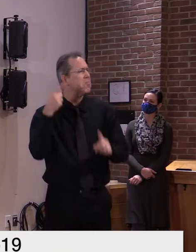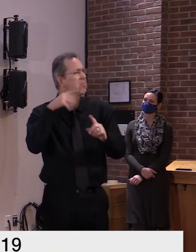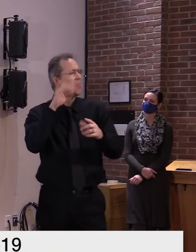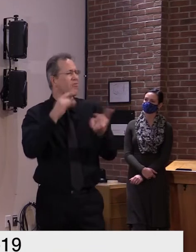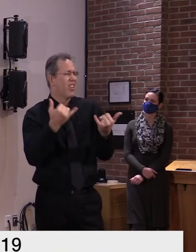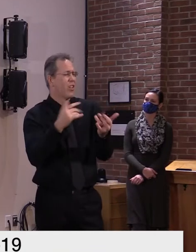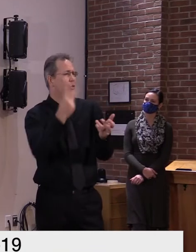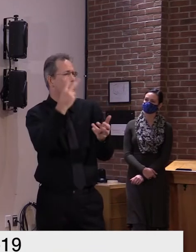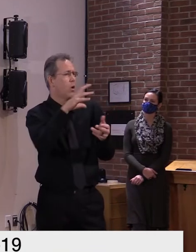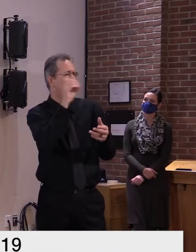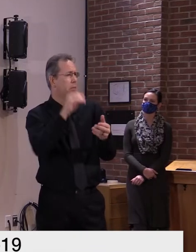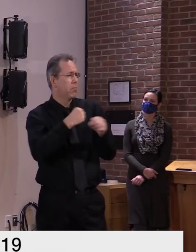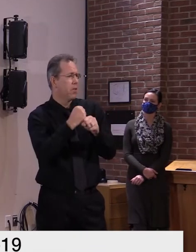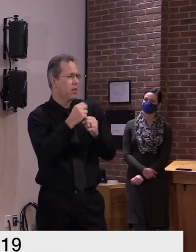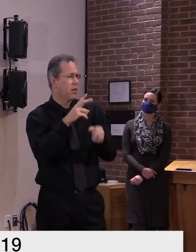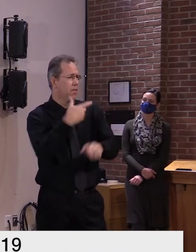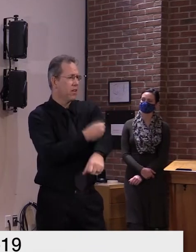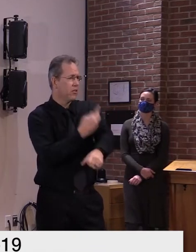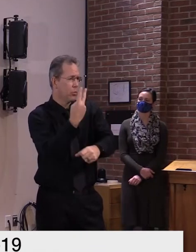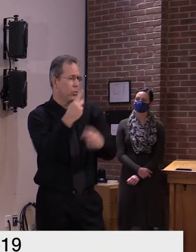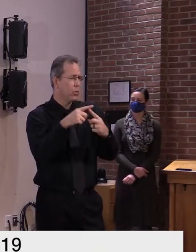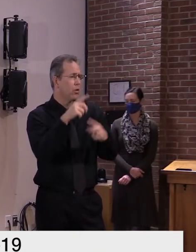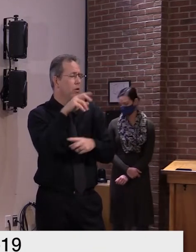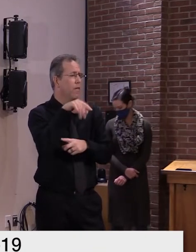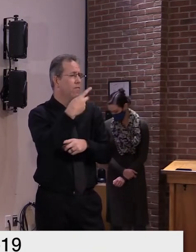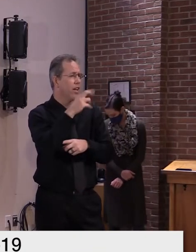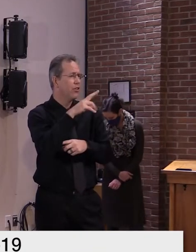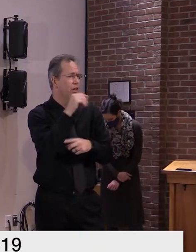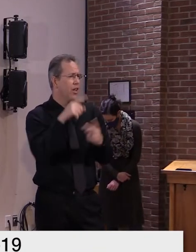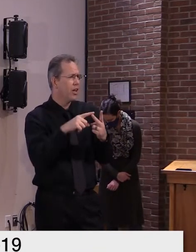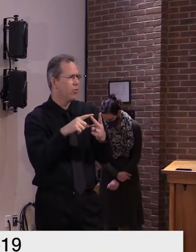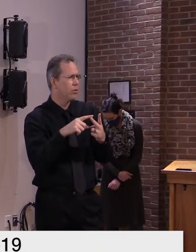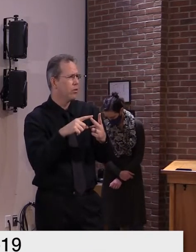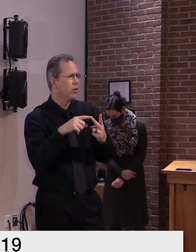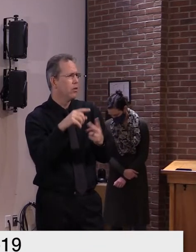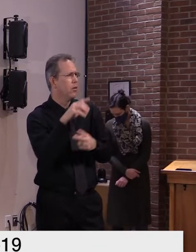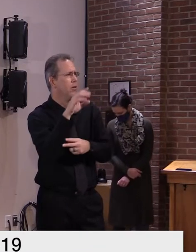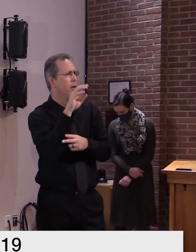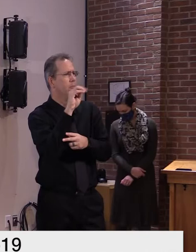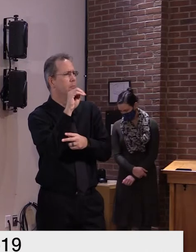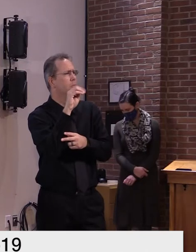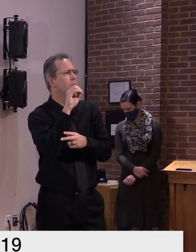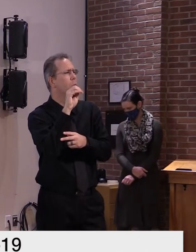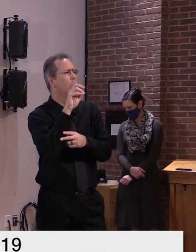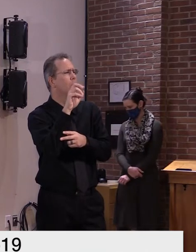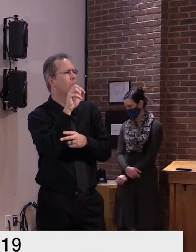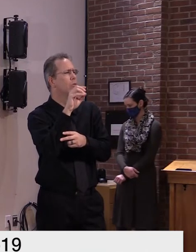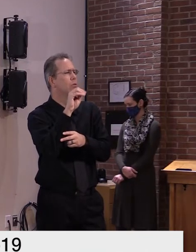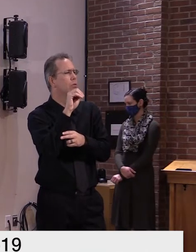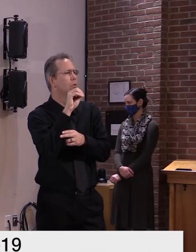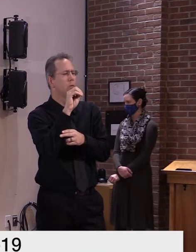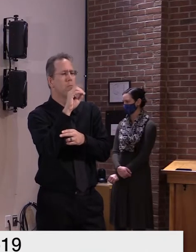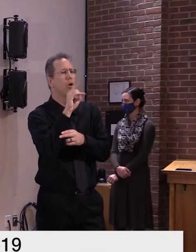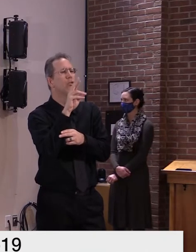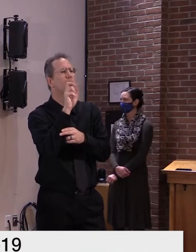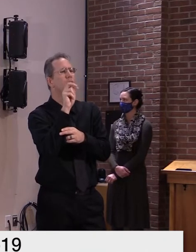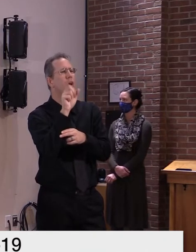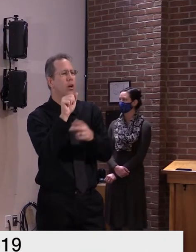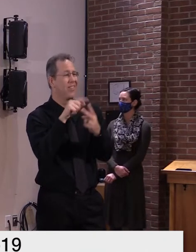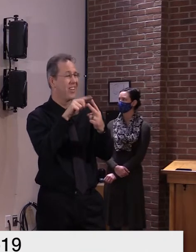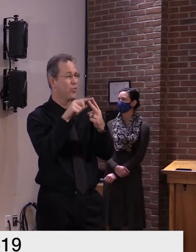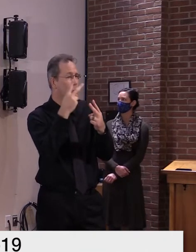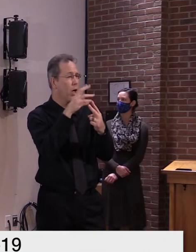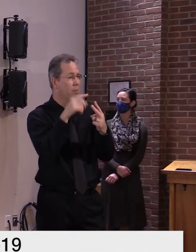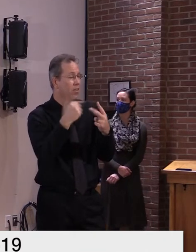uh it's all it's not in our hands here in vermont uh it's in the hands of the fda uh the advisory panel uh the